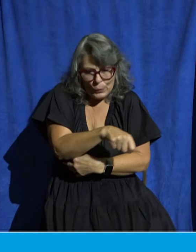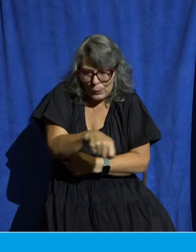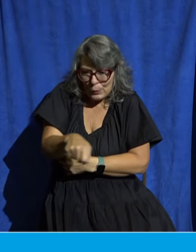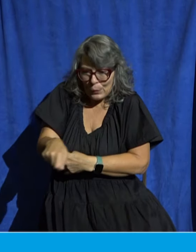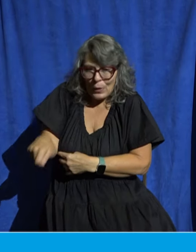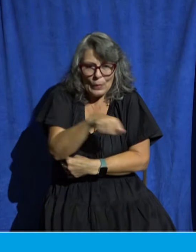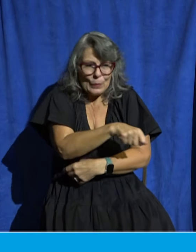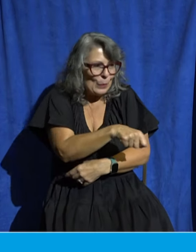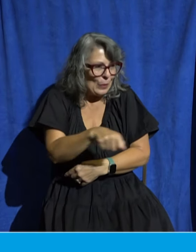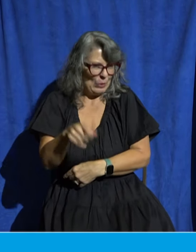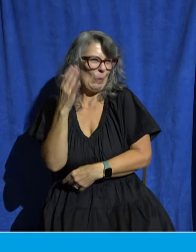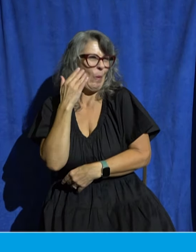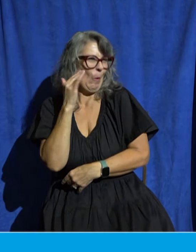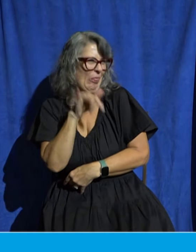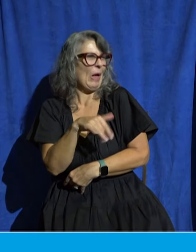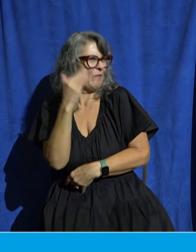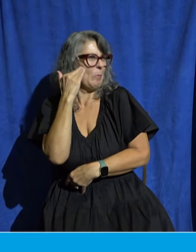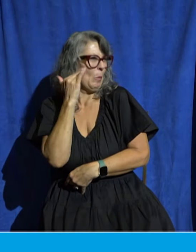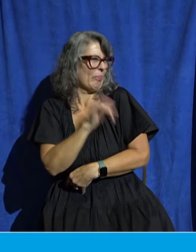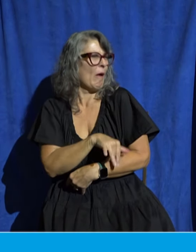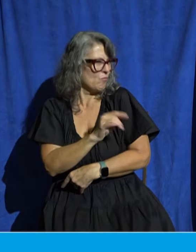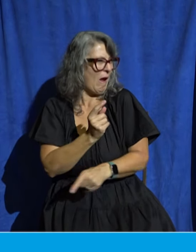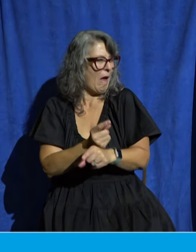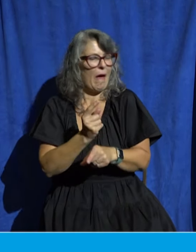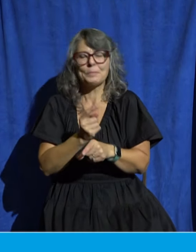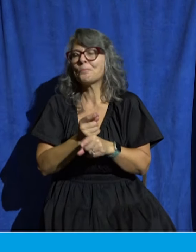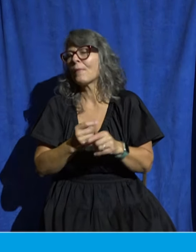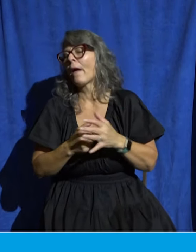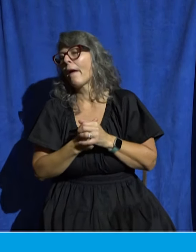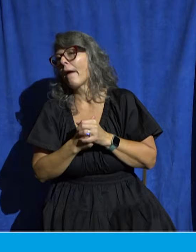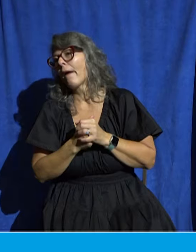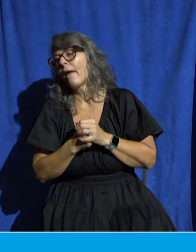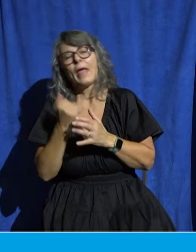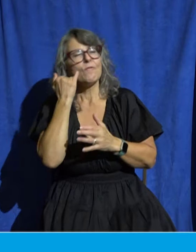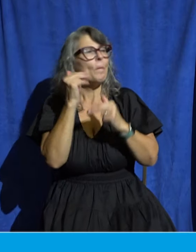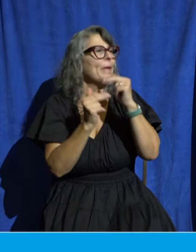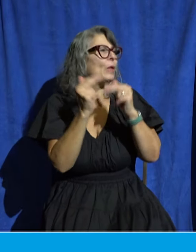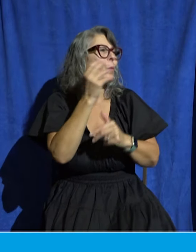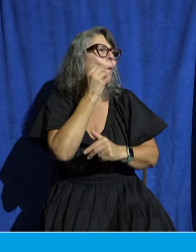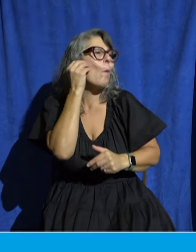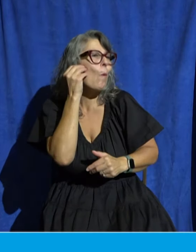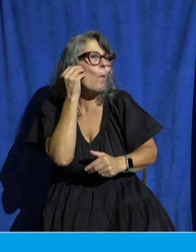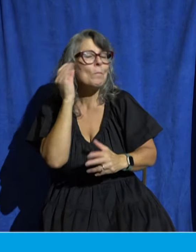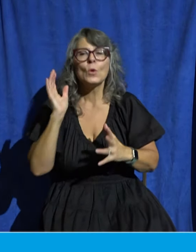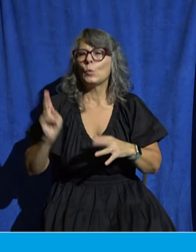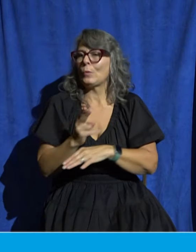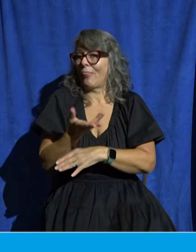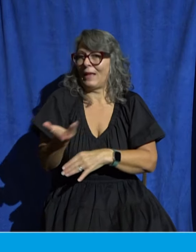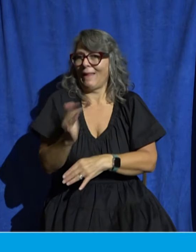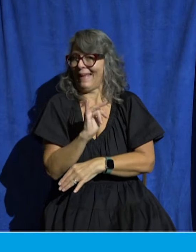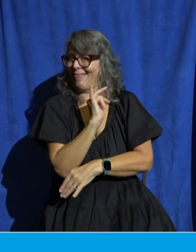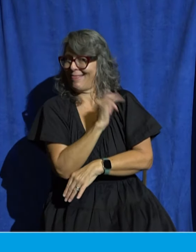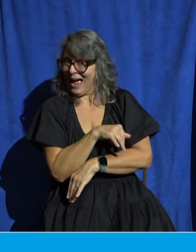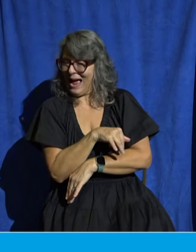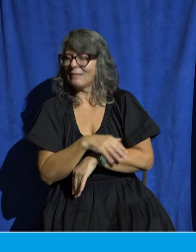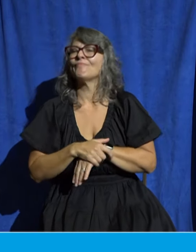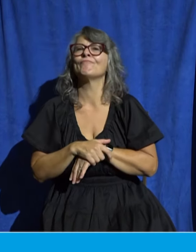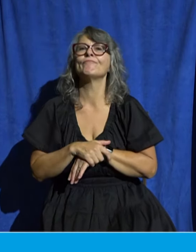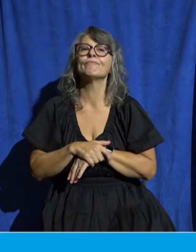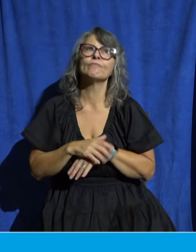with these? Yeah. So when you're building a house, when you're using things like this, you use this either a lot or